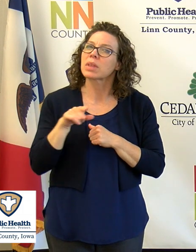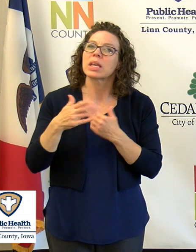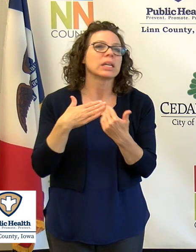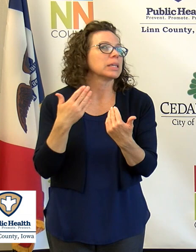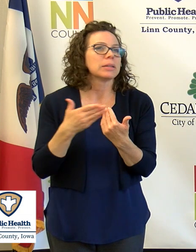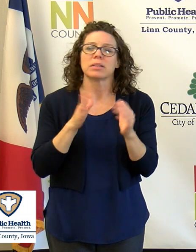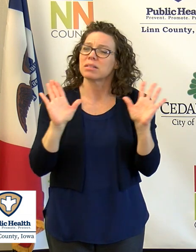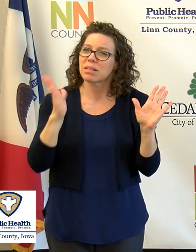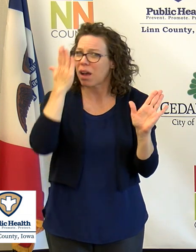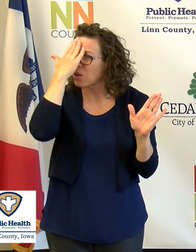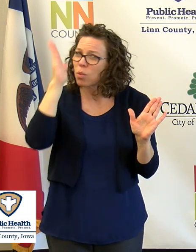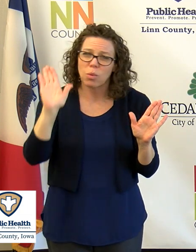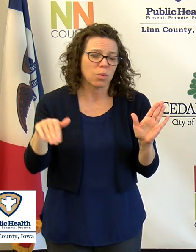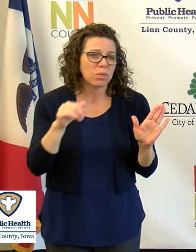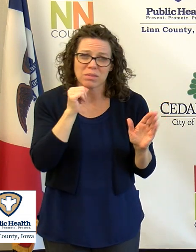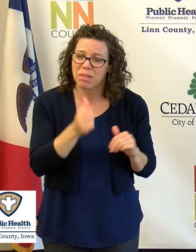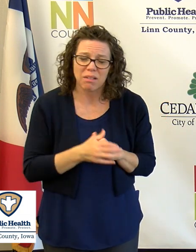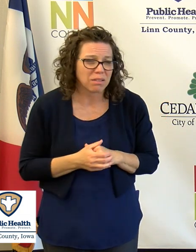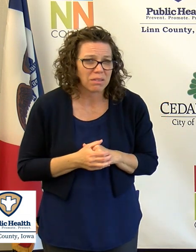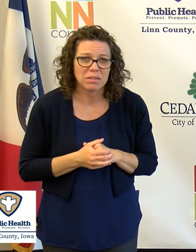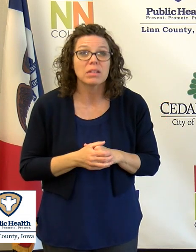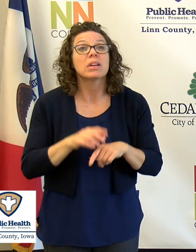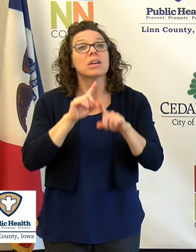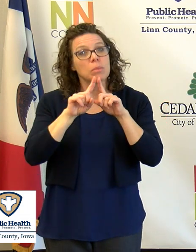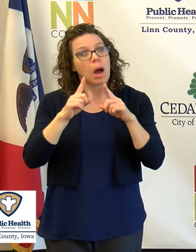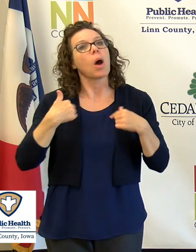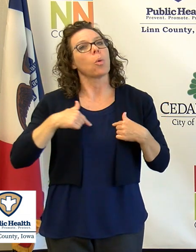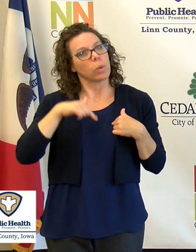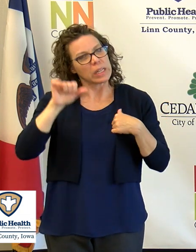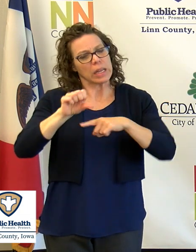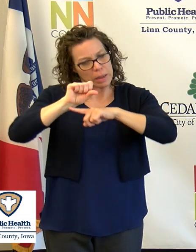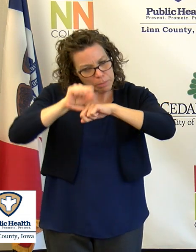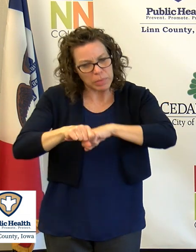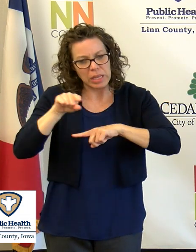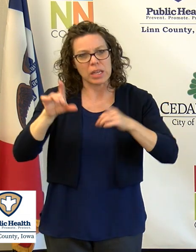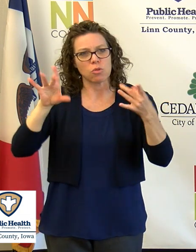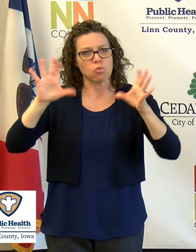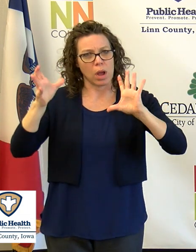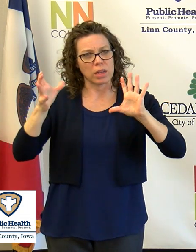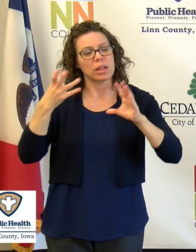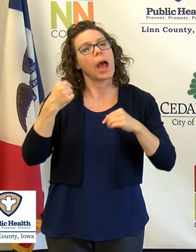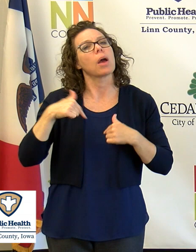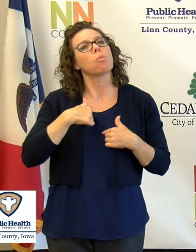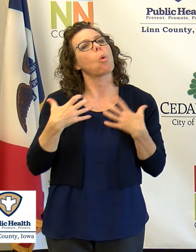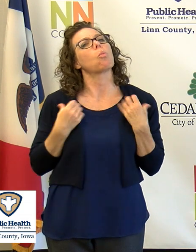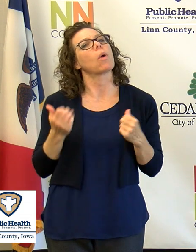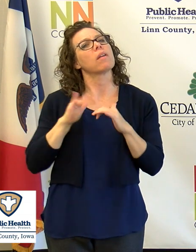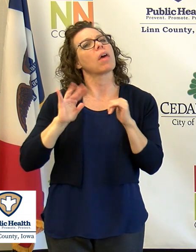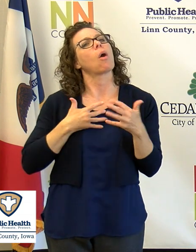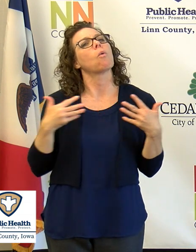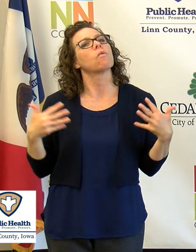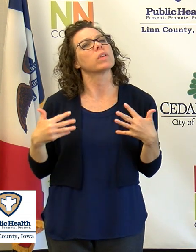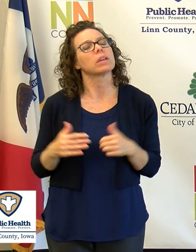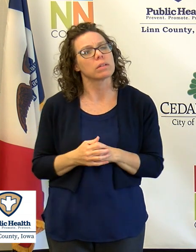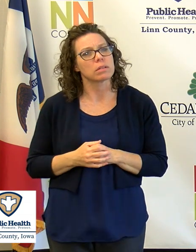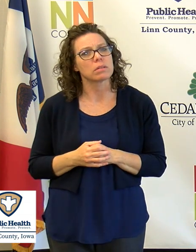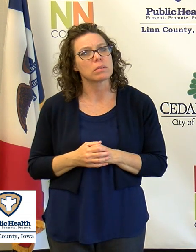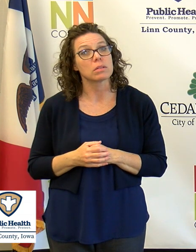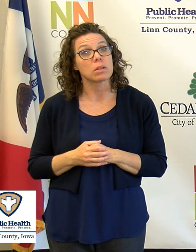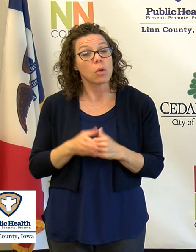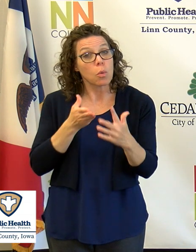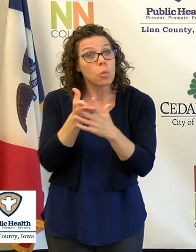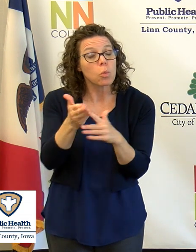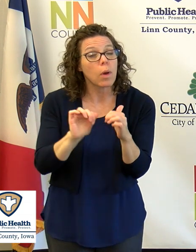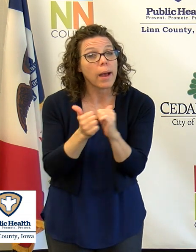but we are stronger than this crisis and I believe braver than our fears. We will only get through this